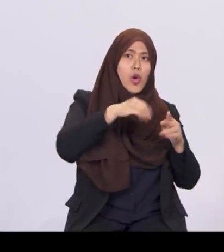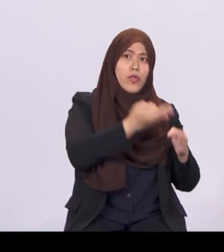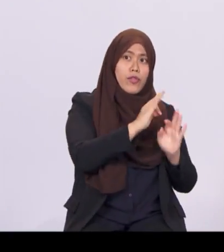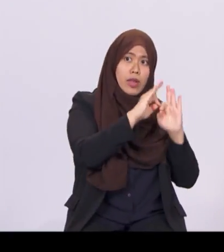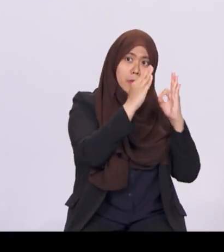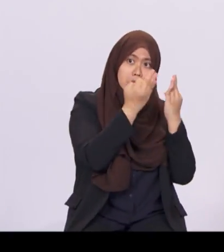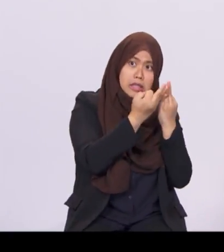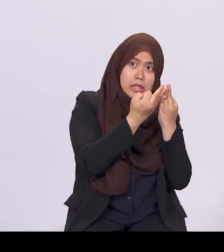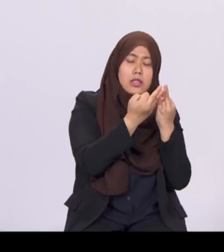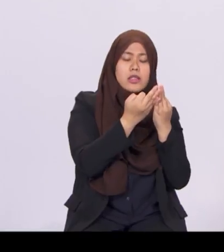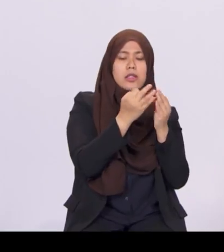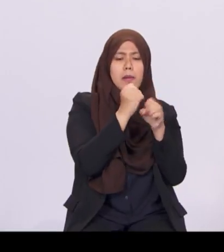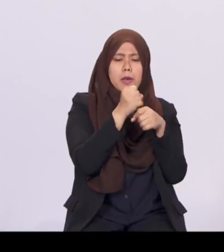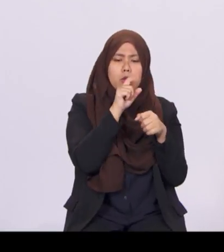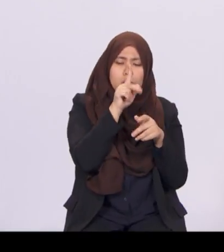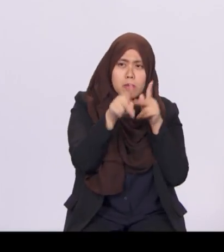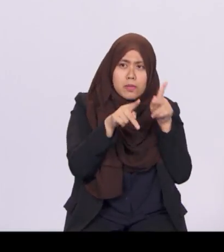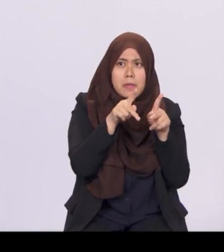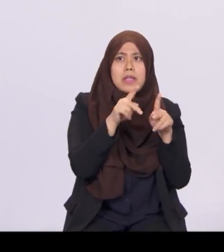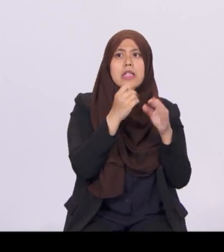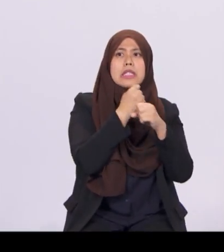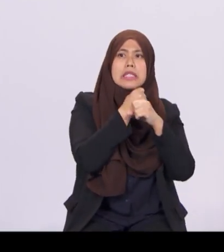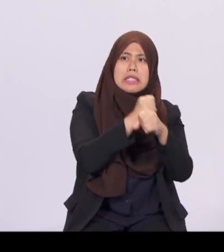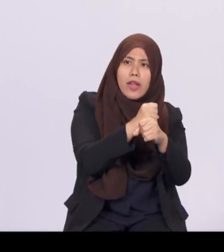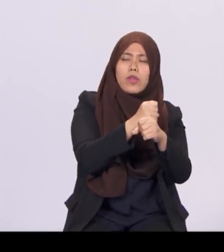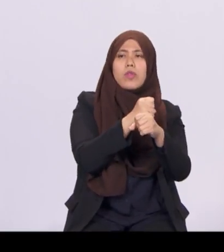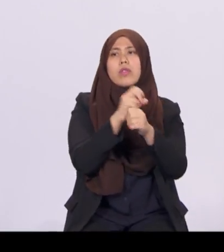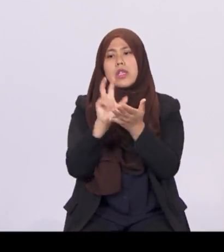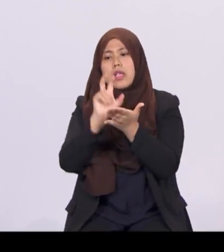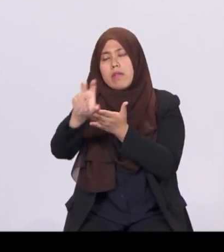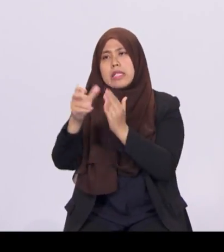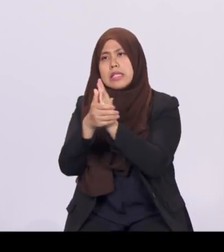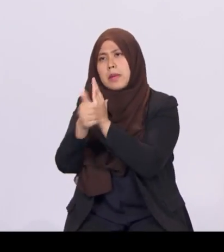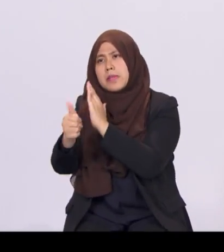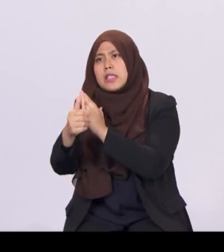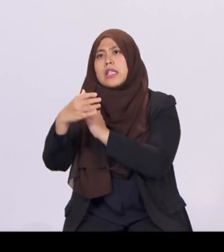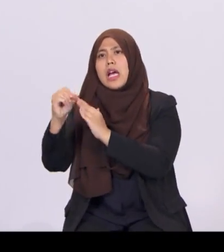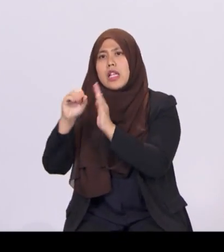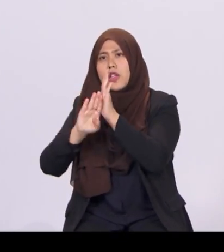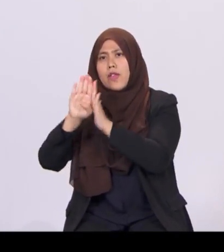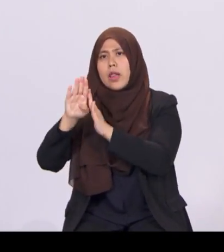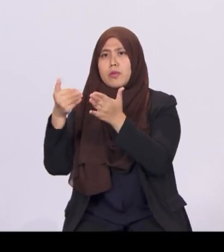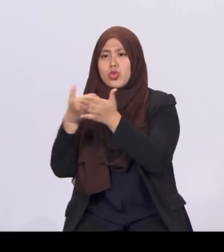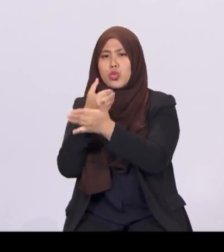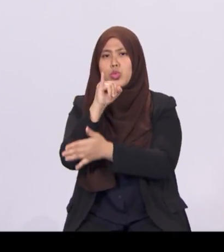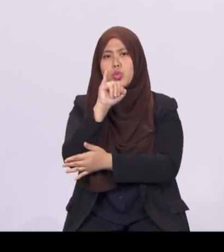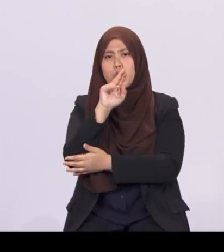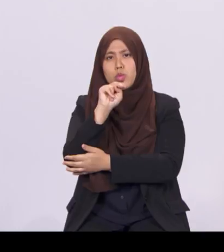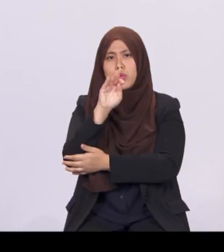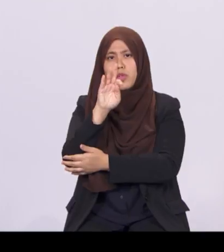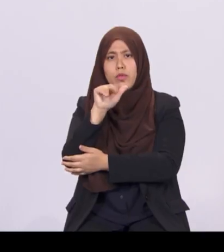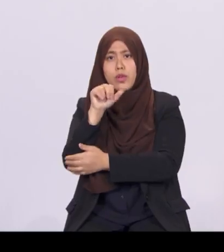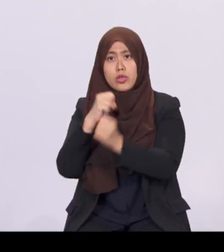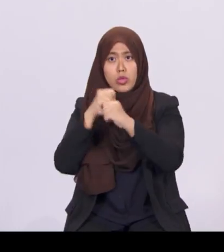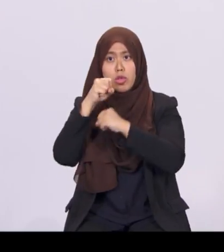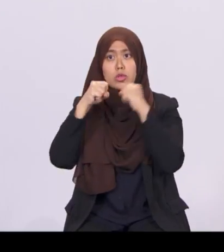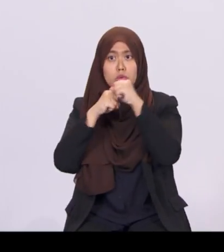capabilities and develop new infrastructures. And we must do this amidst a period of greater geopolitical